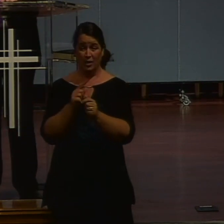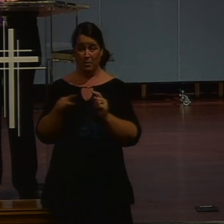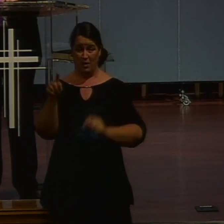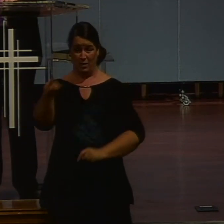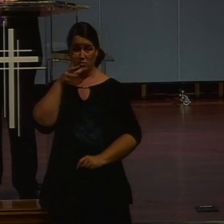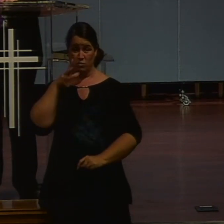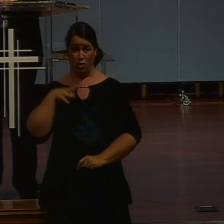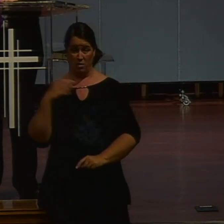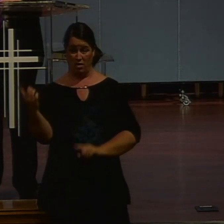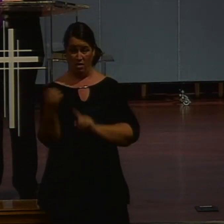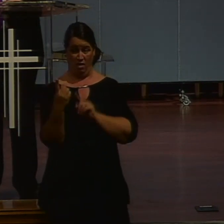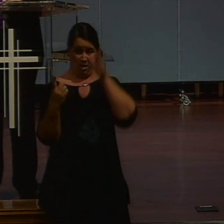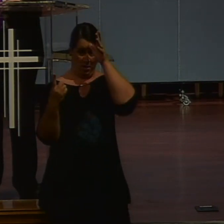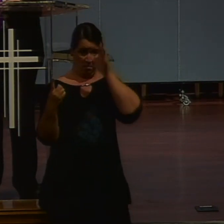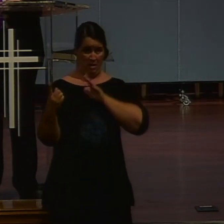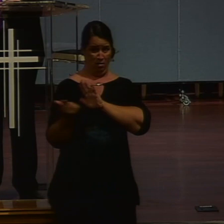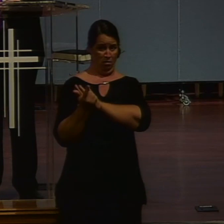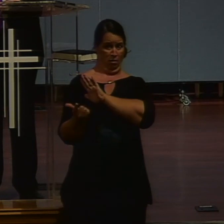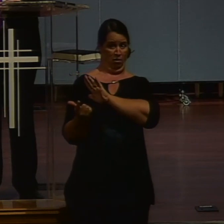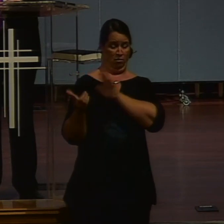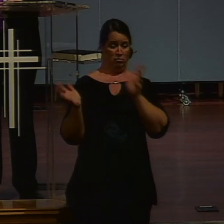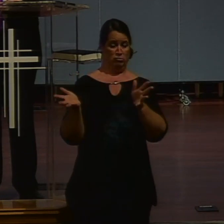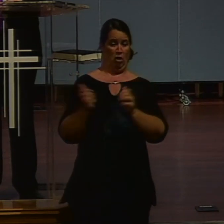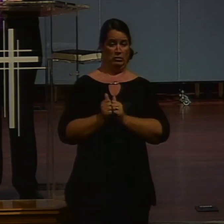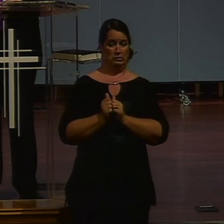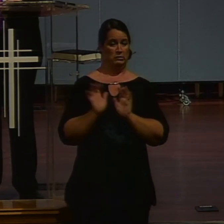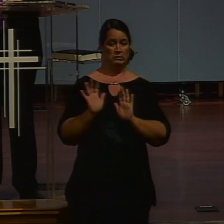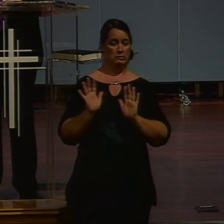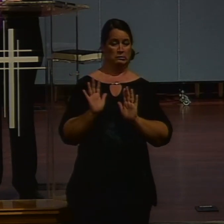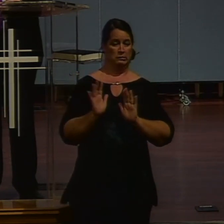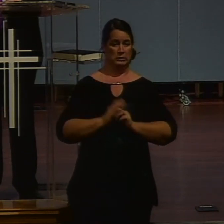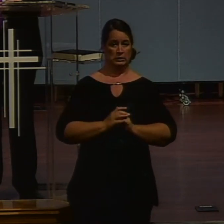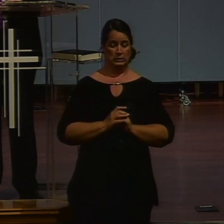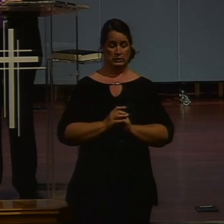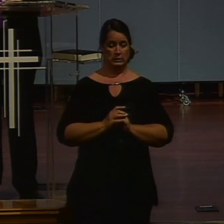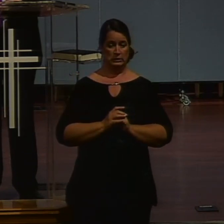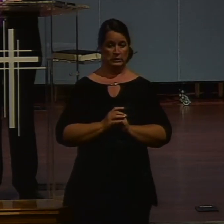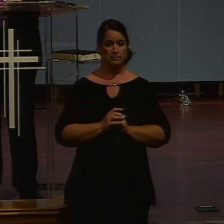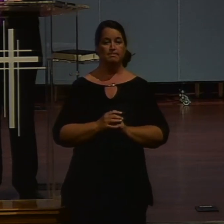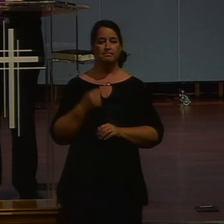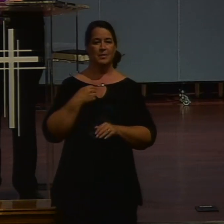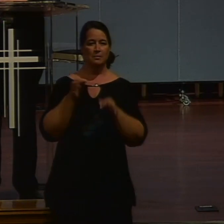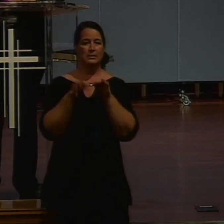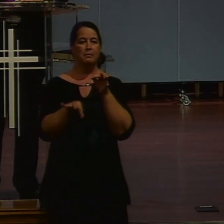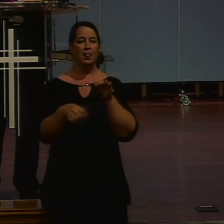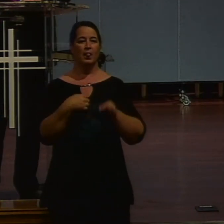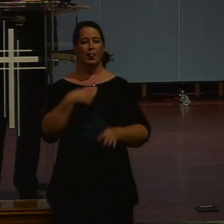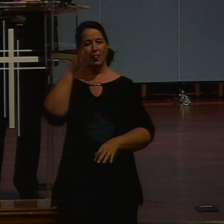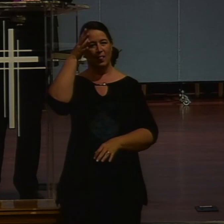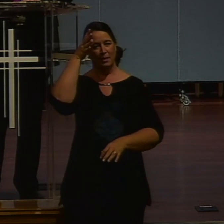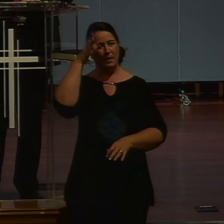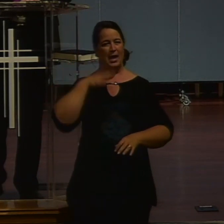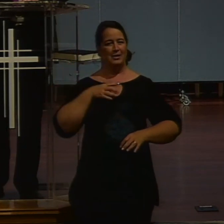were Samaritans who were ladies. And so, dear ones were simple. I'm a simple. I'll speak myself. I'm a